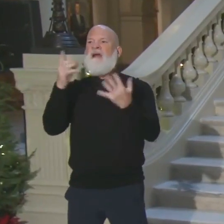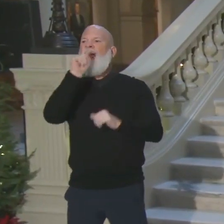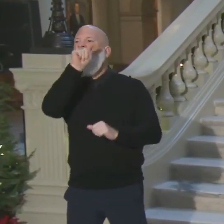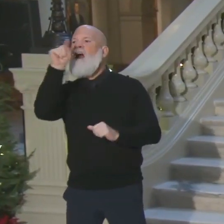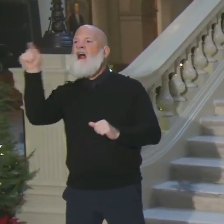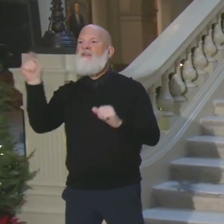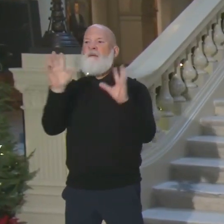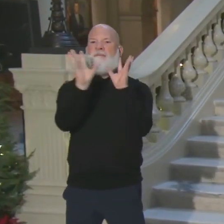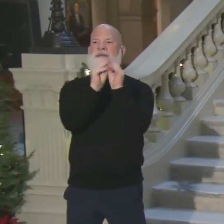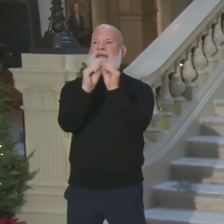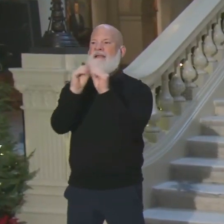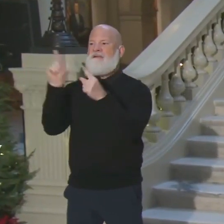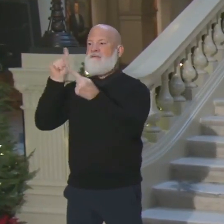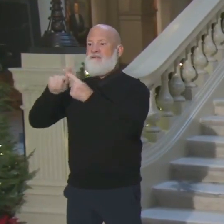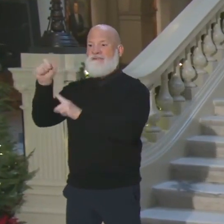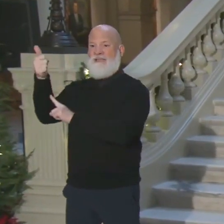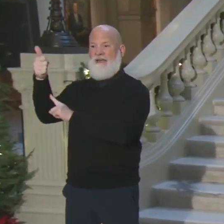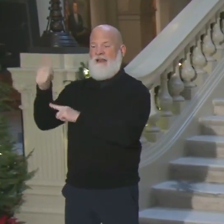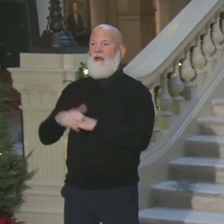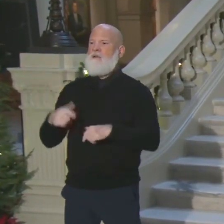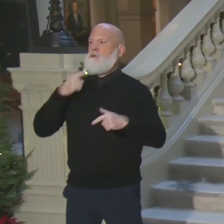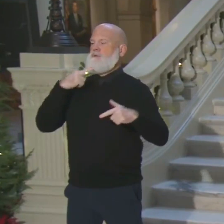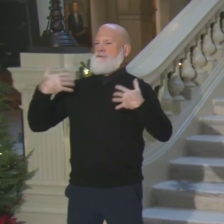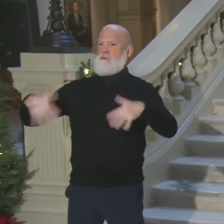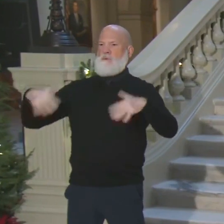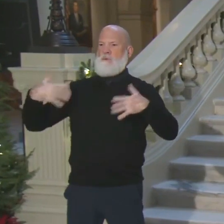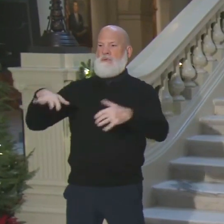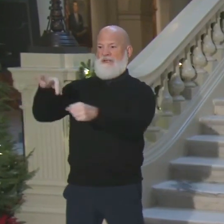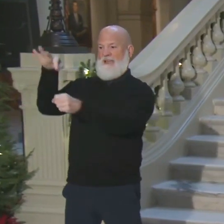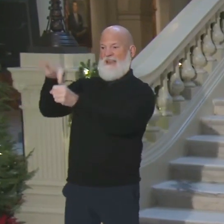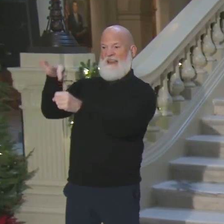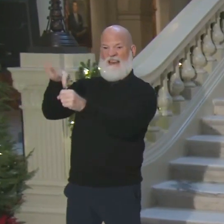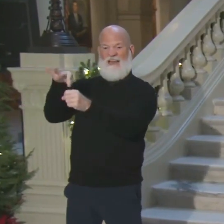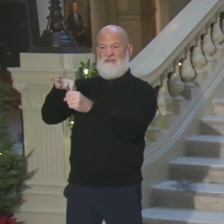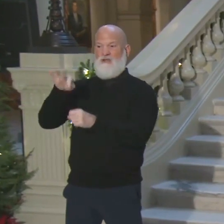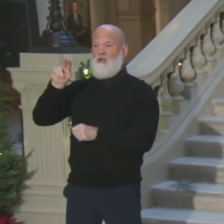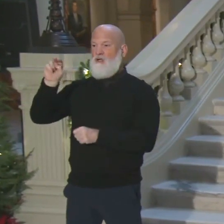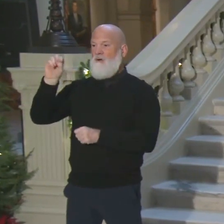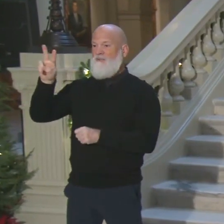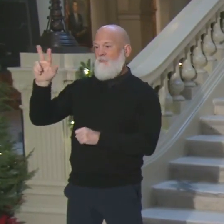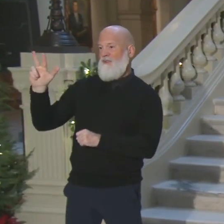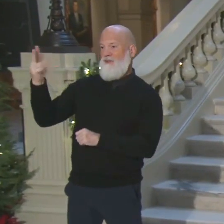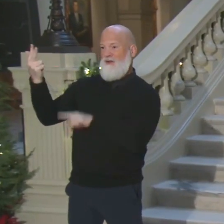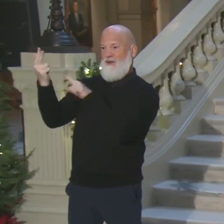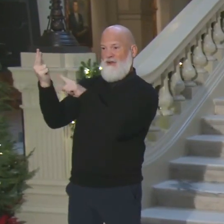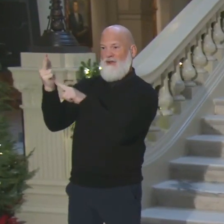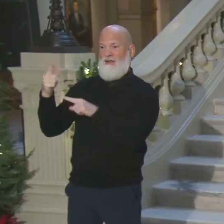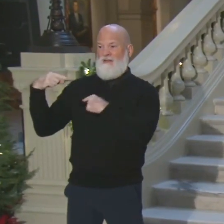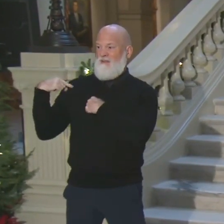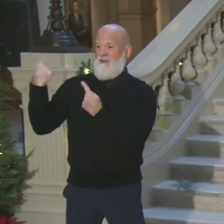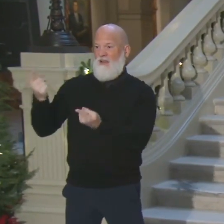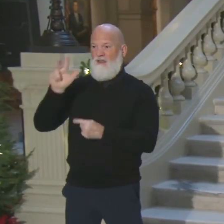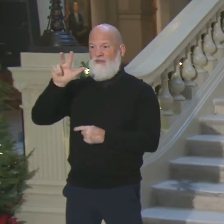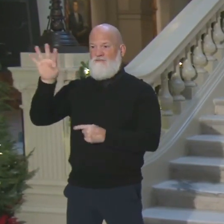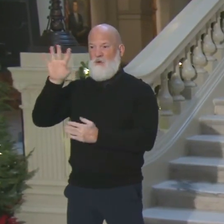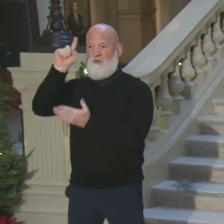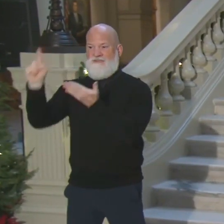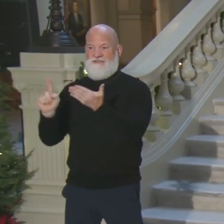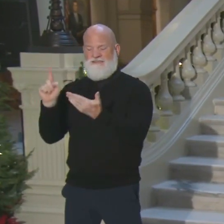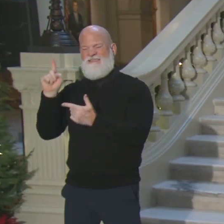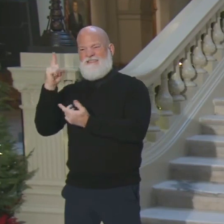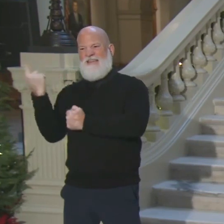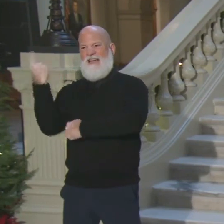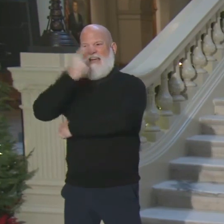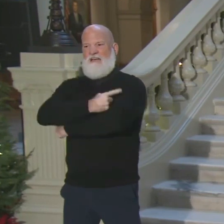It's been a long 34 days since the election on November 3rd. We have now counted legally cast